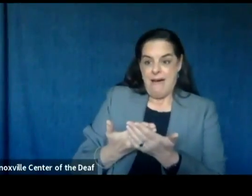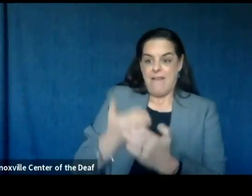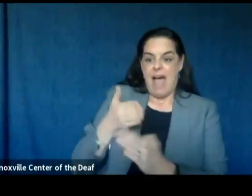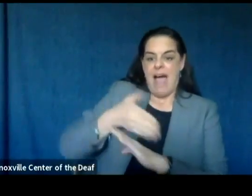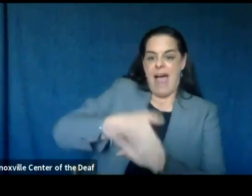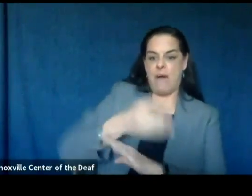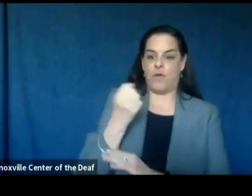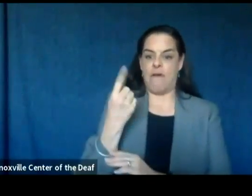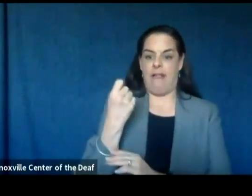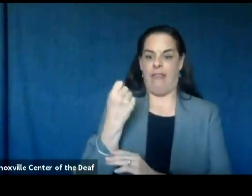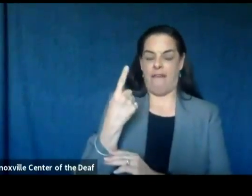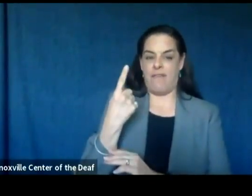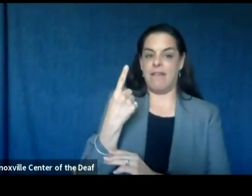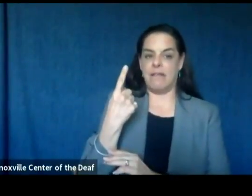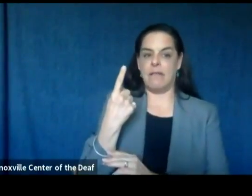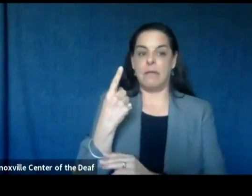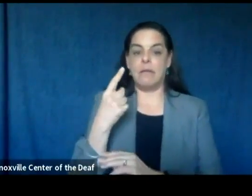pulled our data